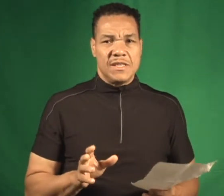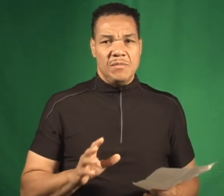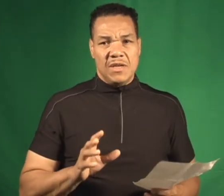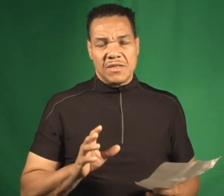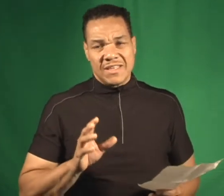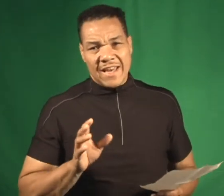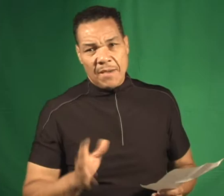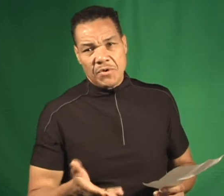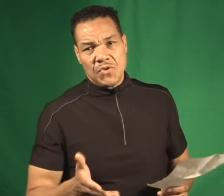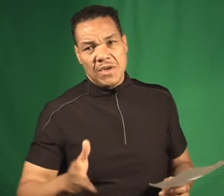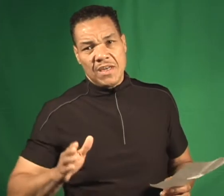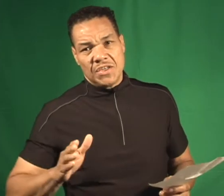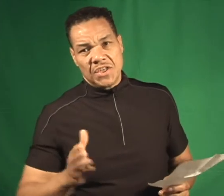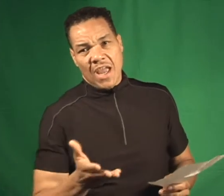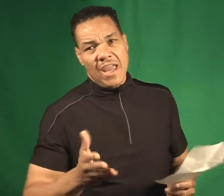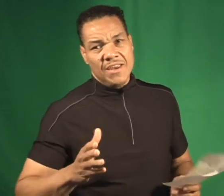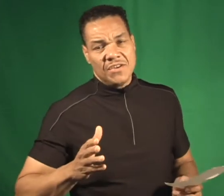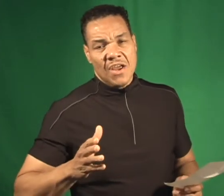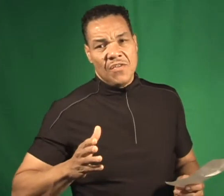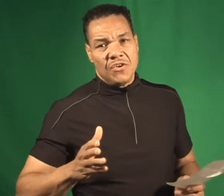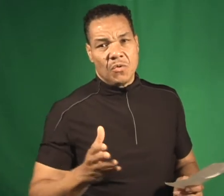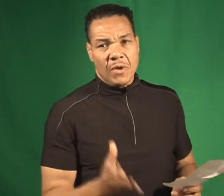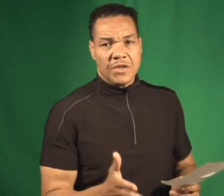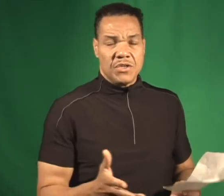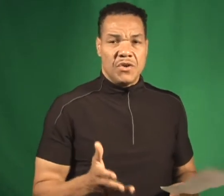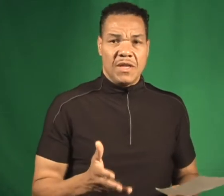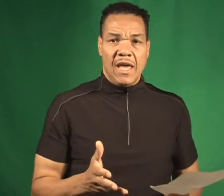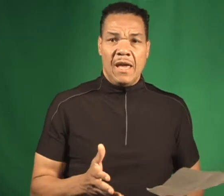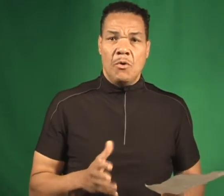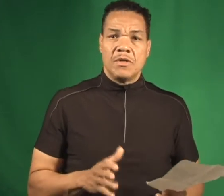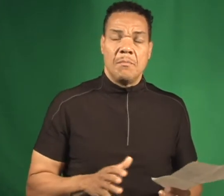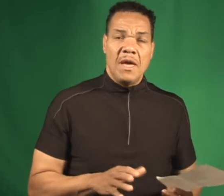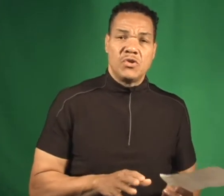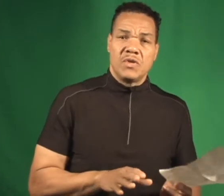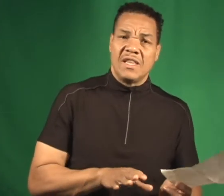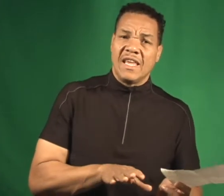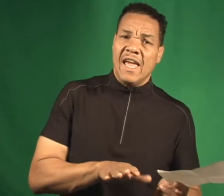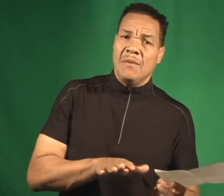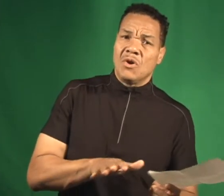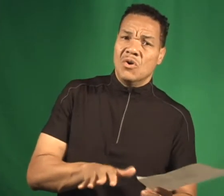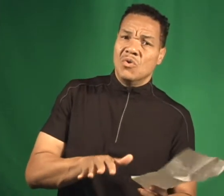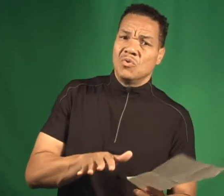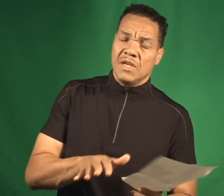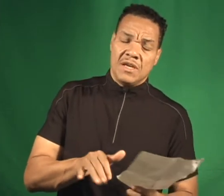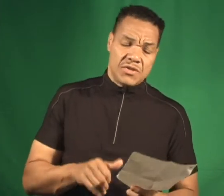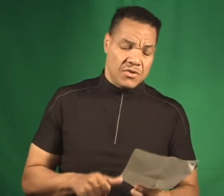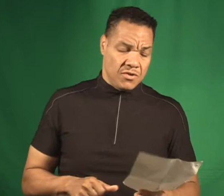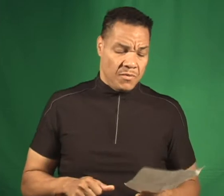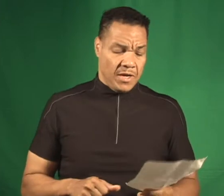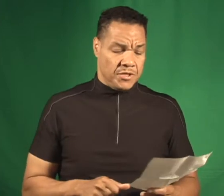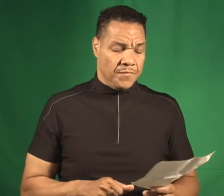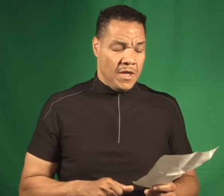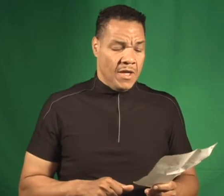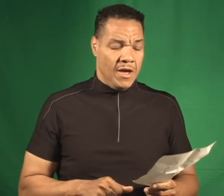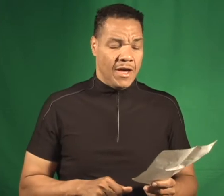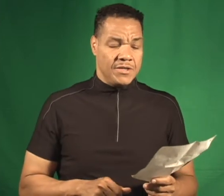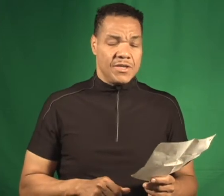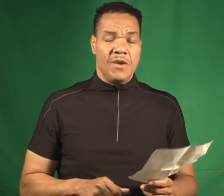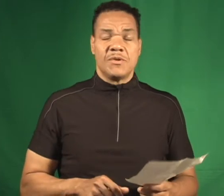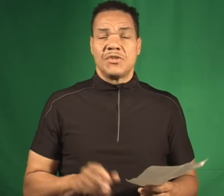see. Because it's an opportunity to change the direction of the game. Or to make sure that the game goes in a certain direction. I thought it was